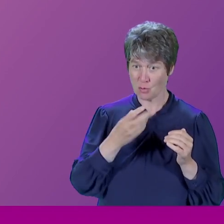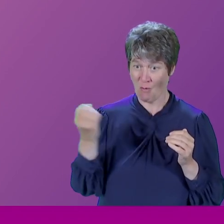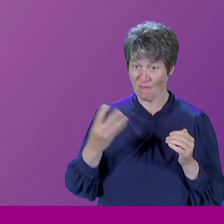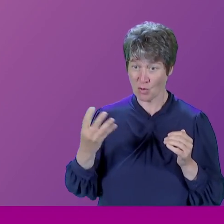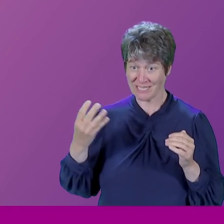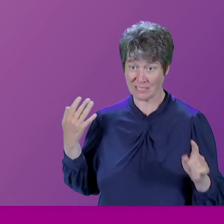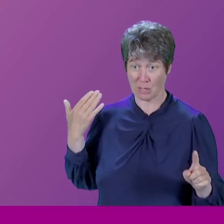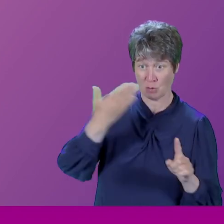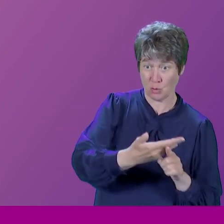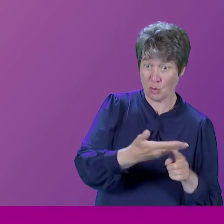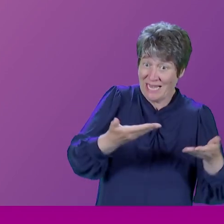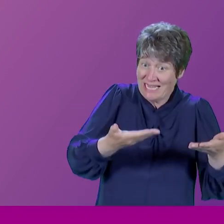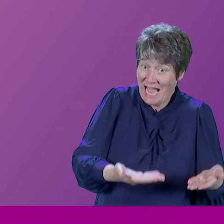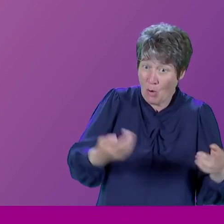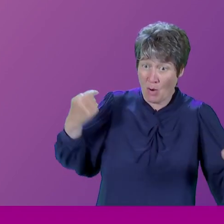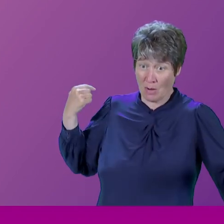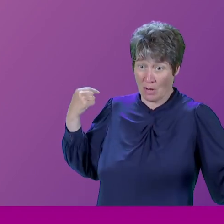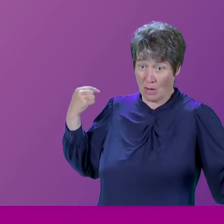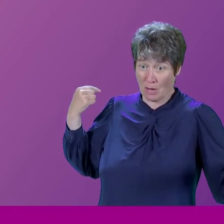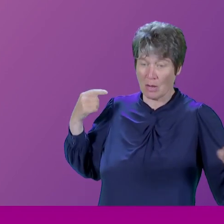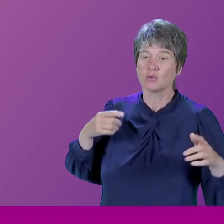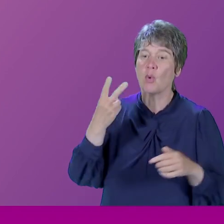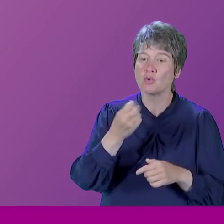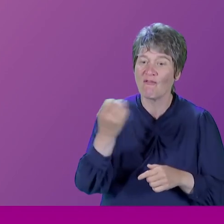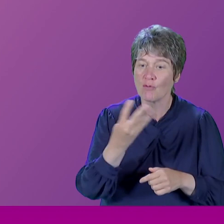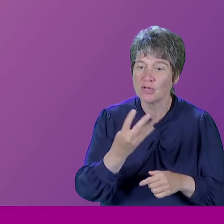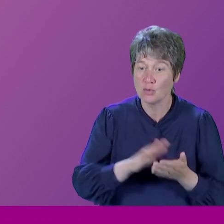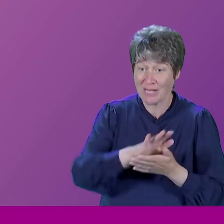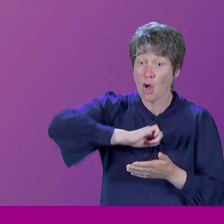being the Scottish referendum? Correct, yes. Oh.